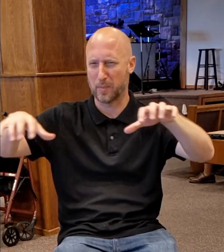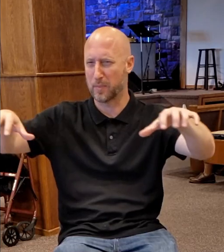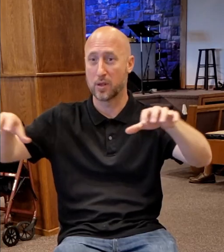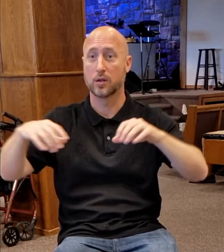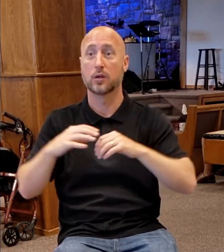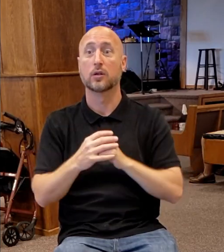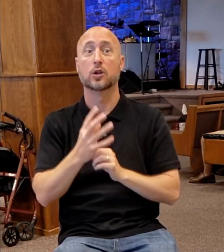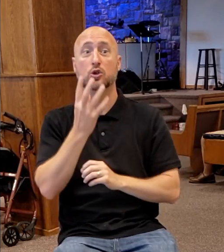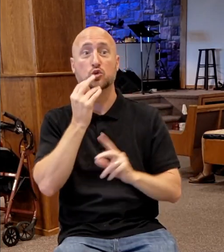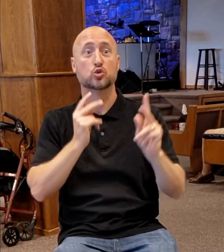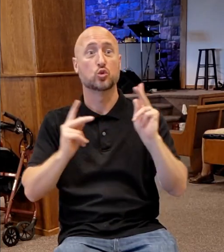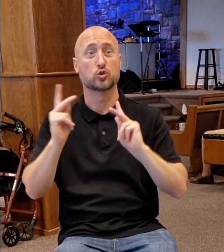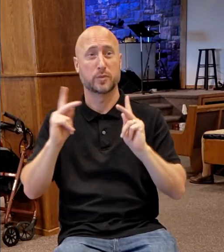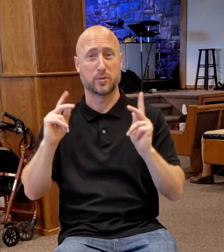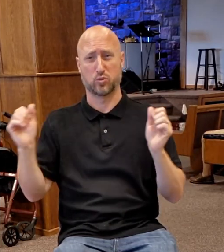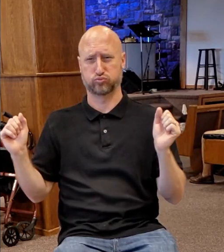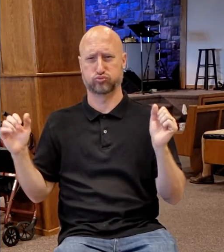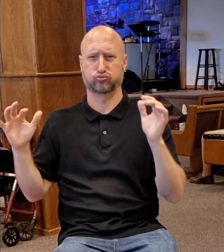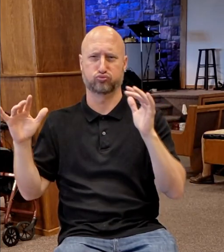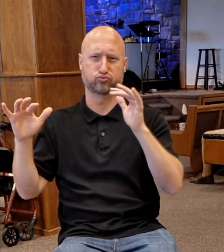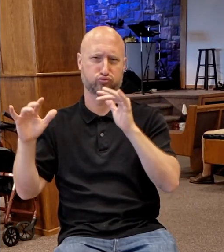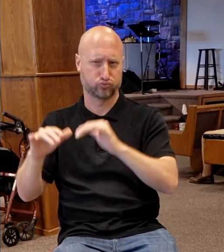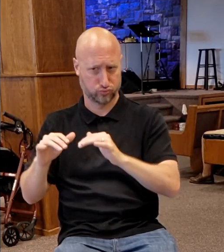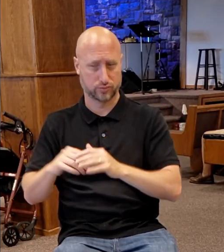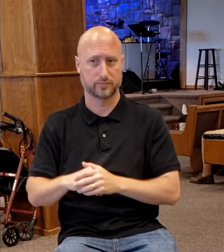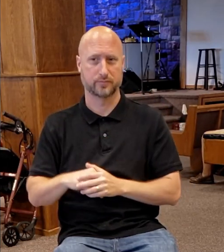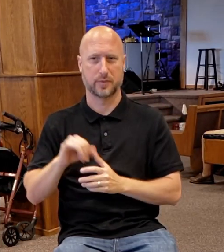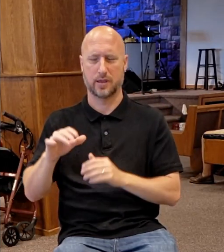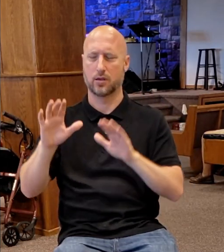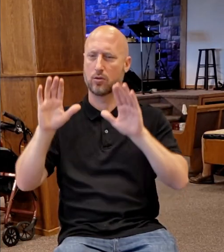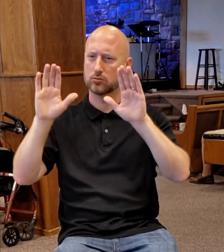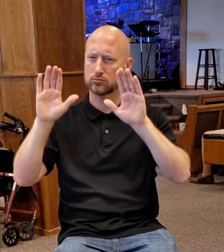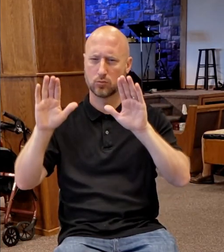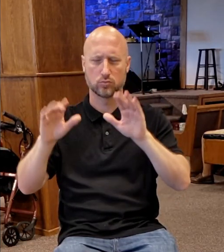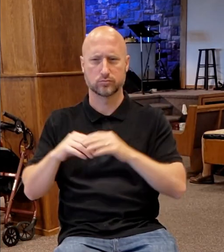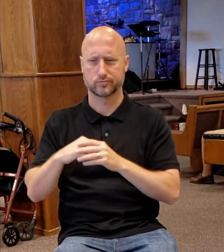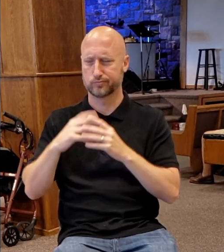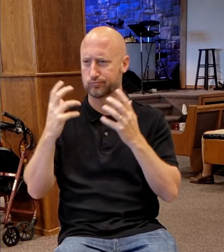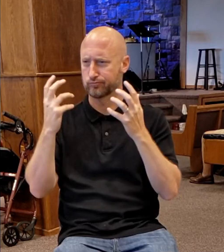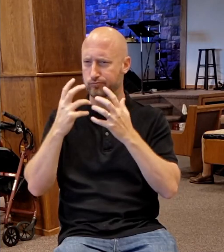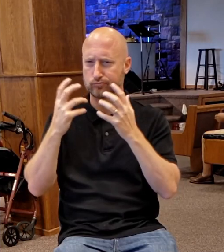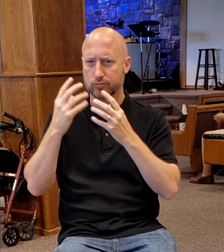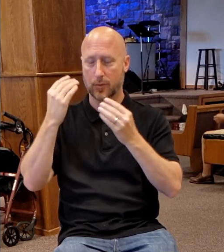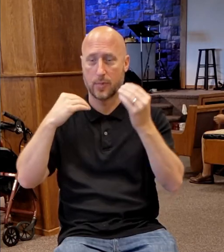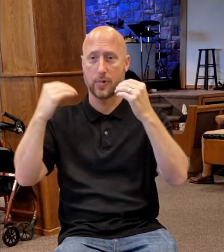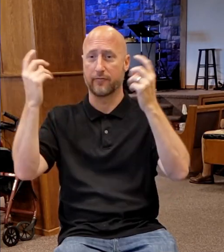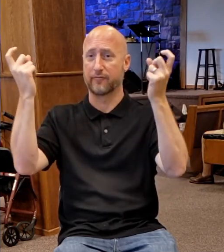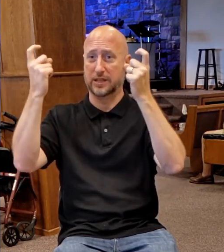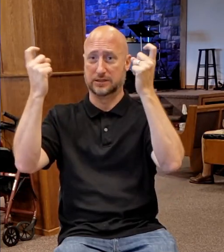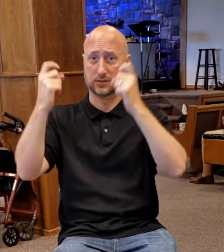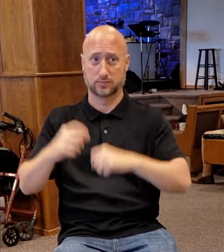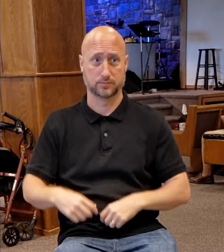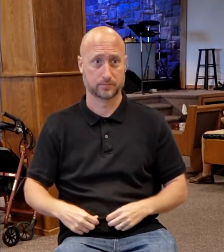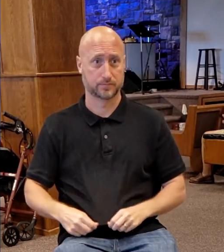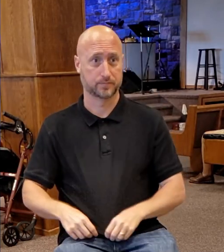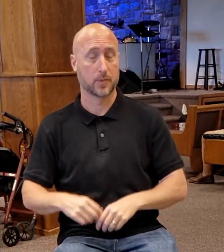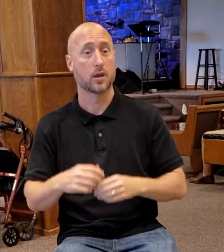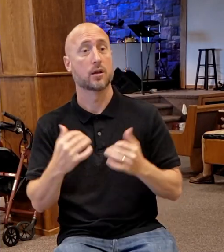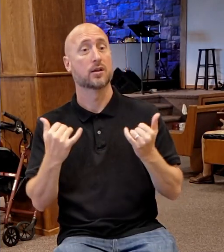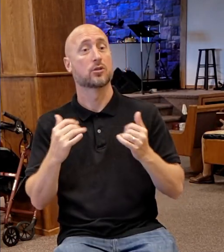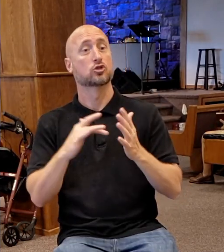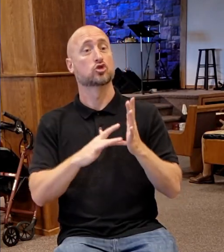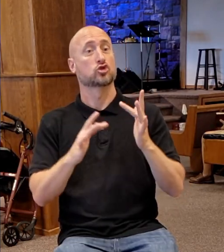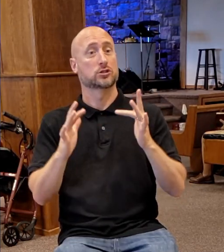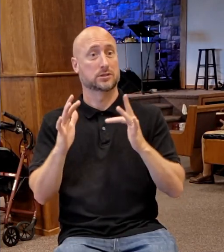Jews gathered for this remarkable, remarkable feast. Now, Jesus,